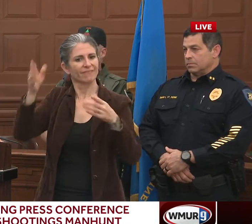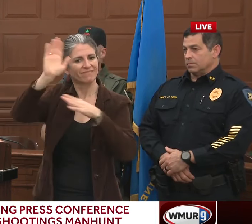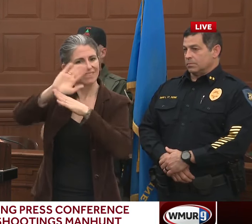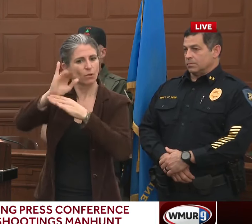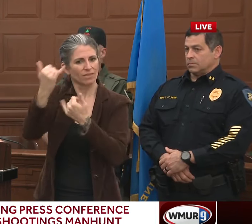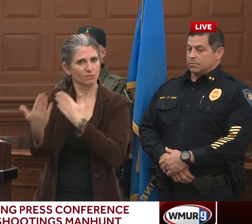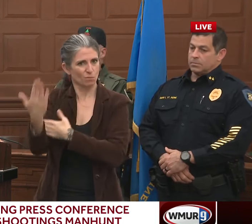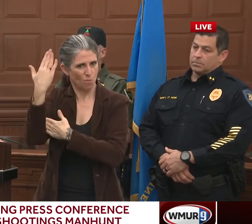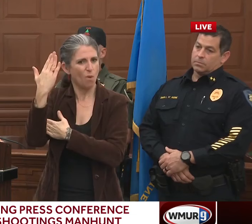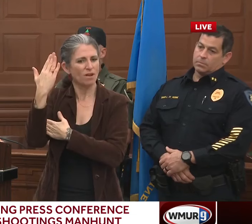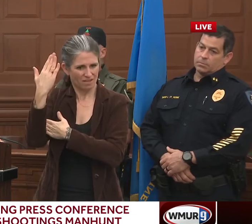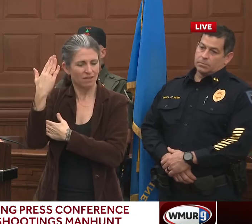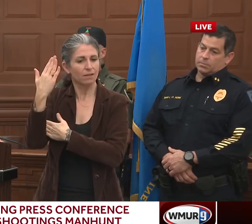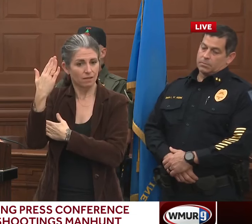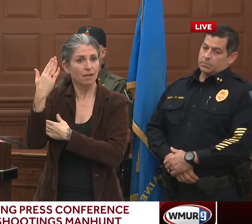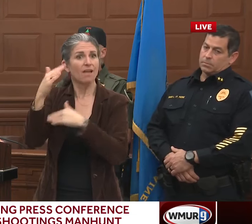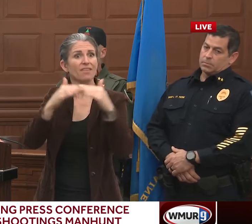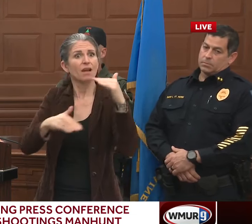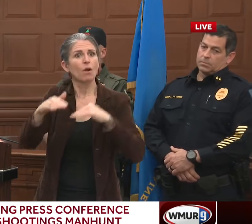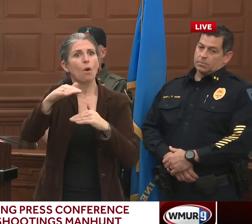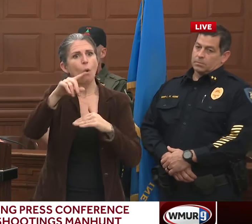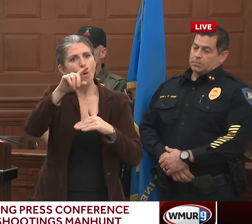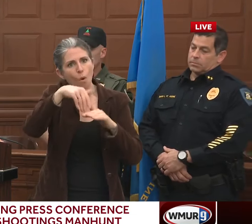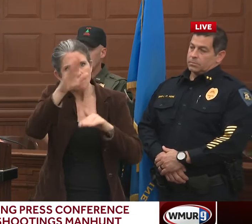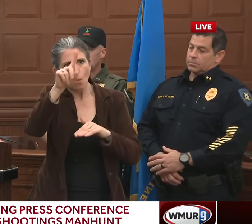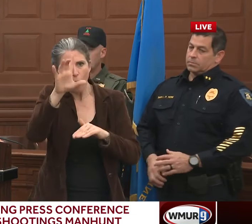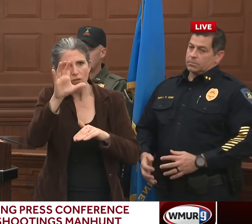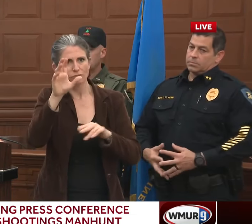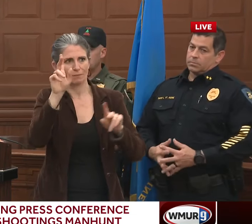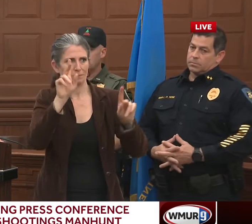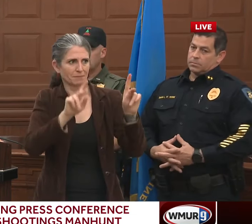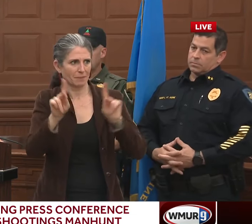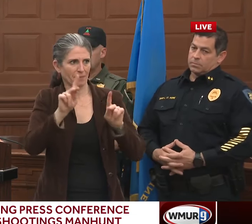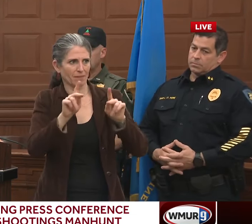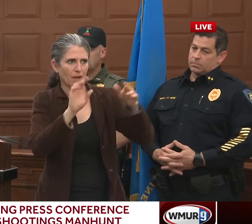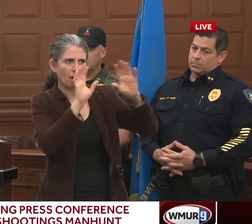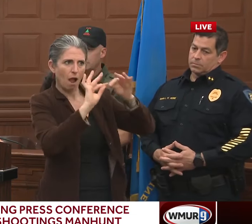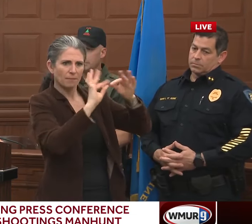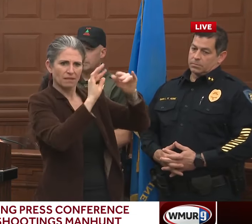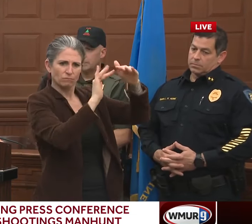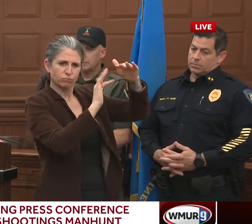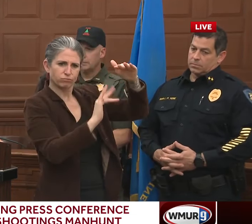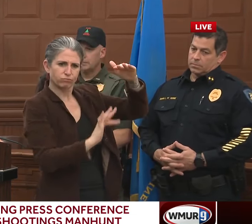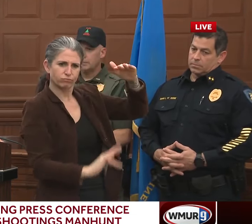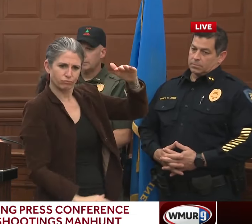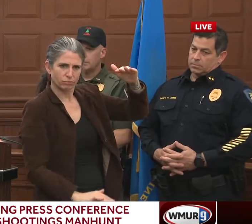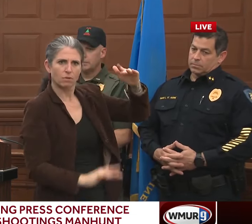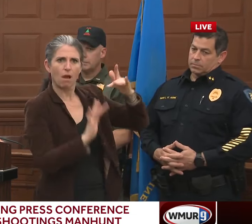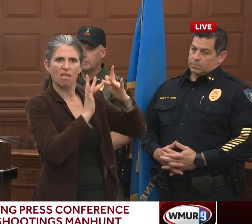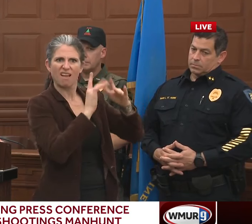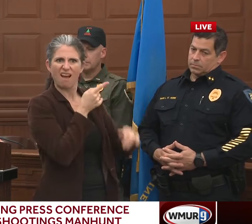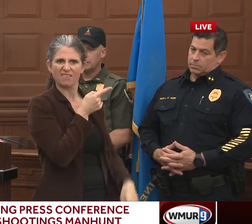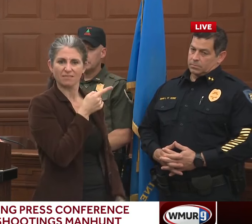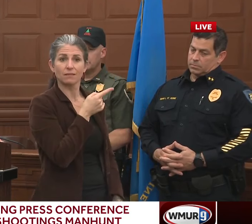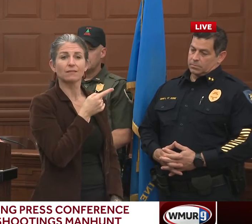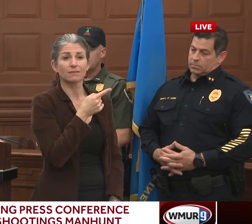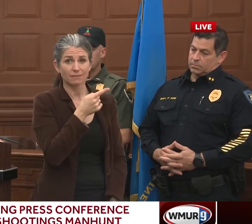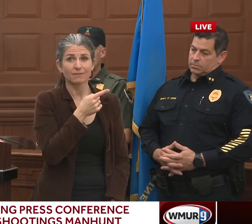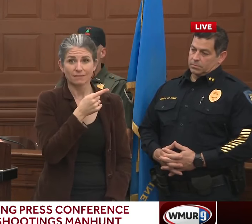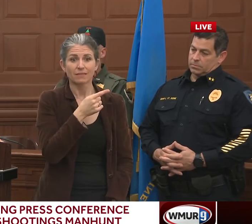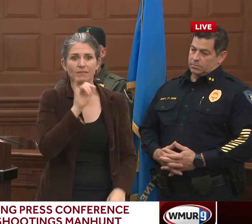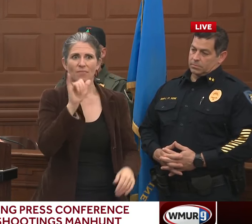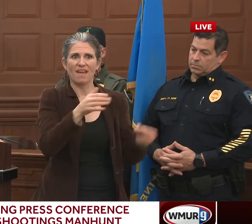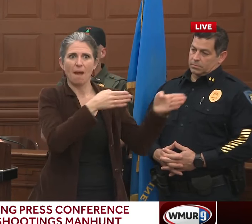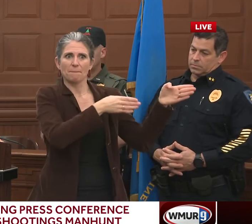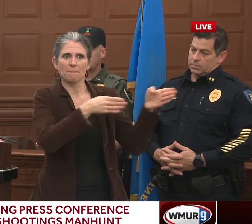entries in that system. So that means you're putting that information out, and the general public is grabbing hold of that, wanting to be involved, and